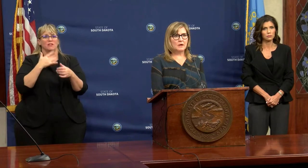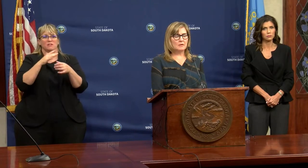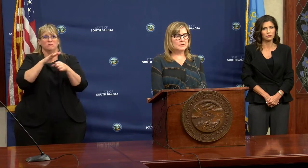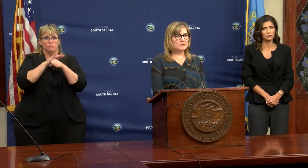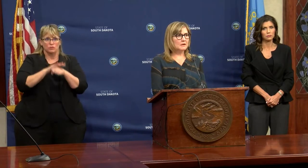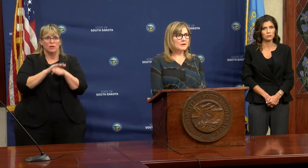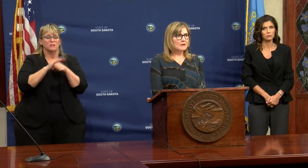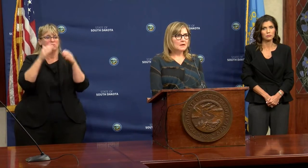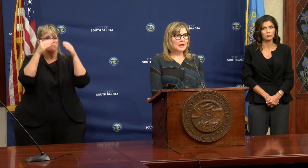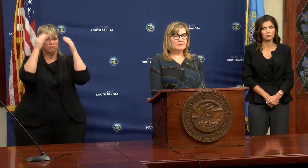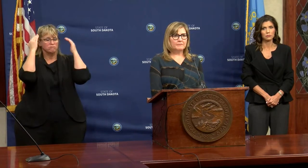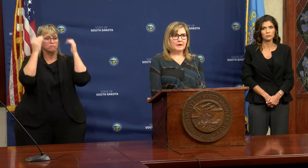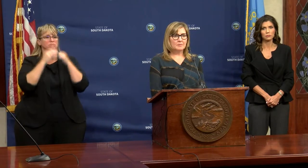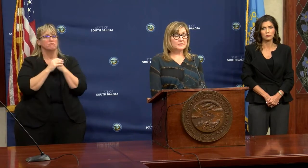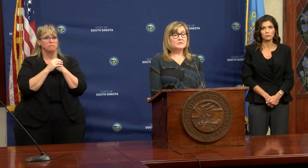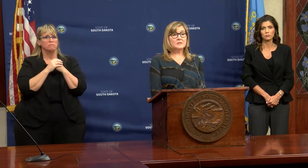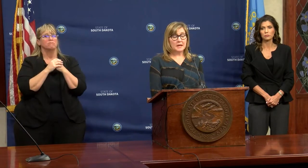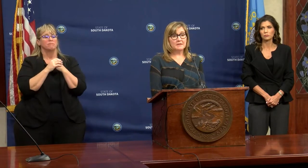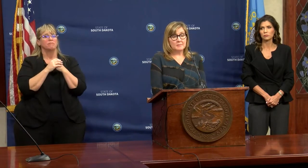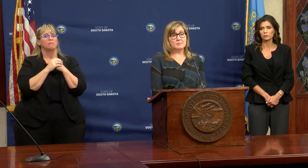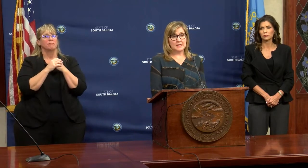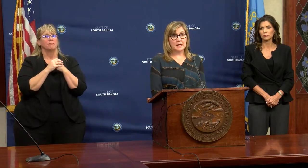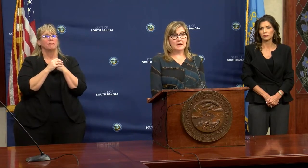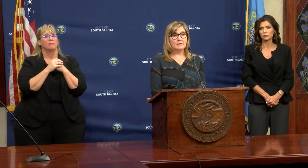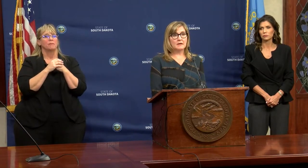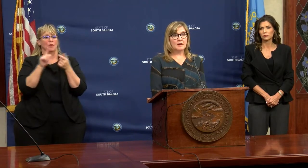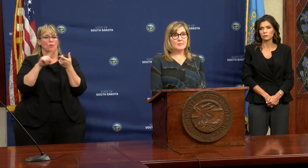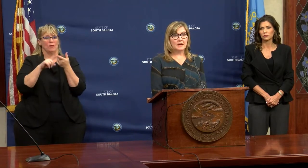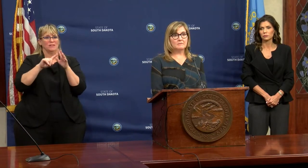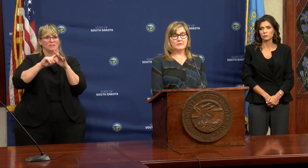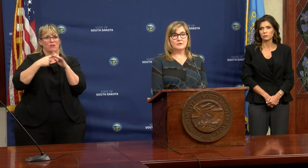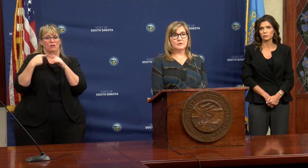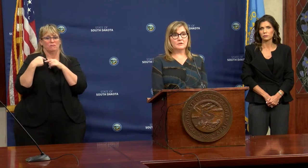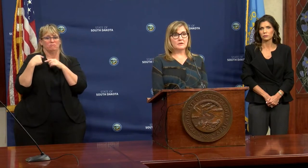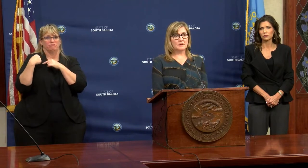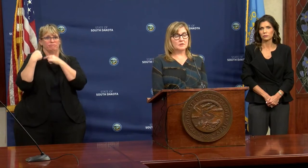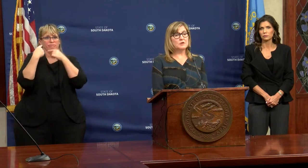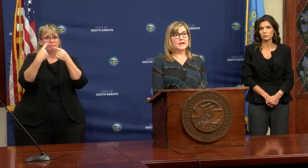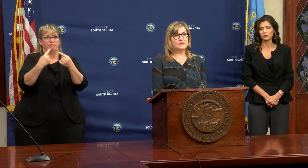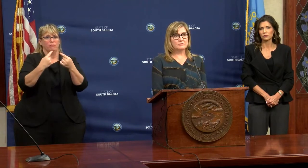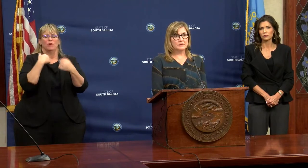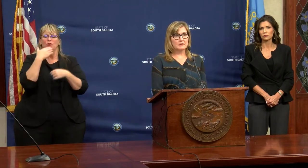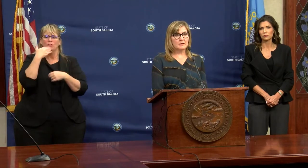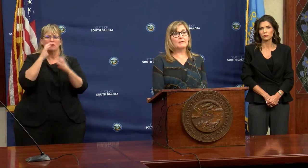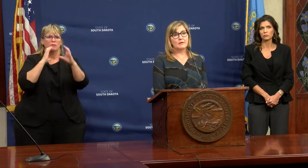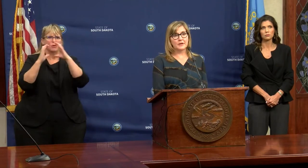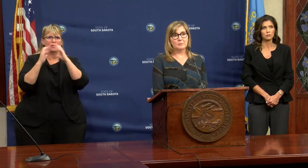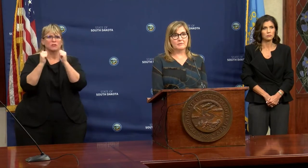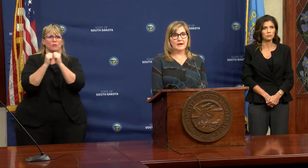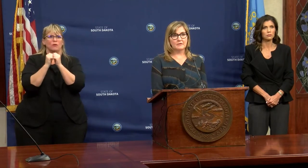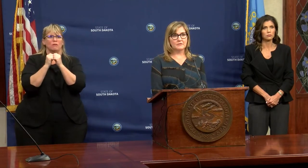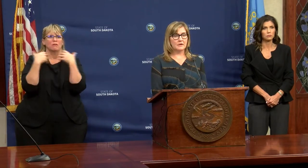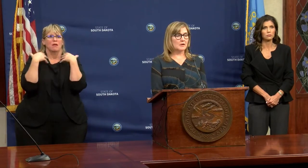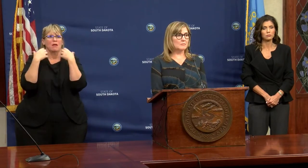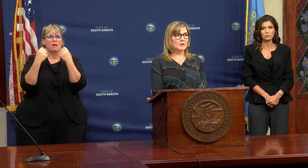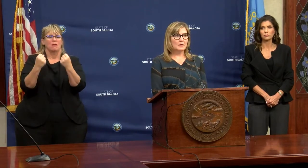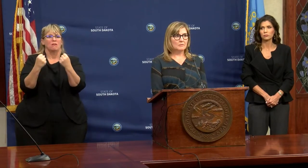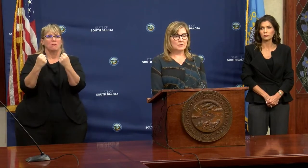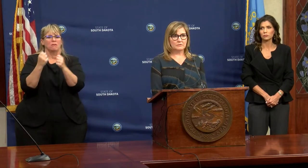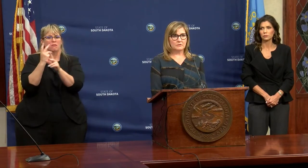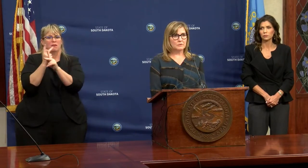so we have, since the pandemic began, had very good communication with our healthcare providers.